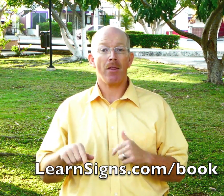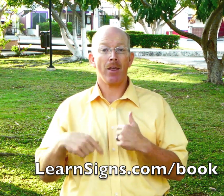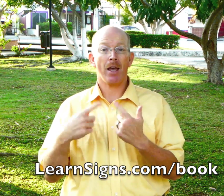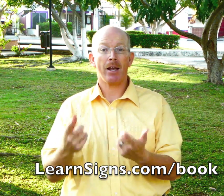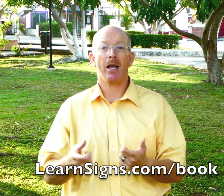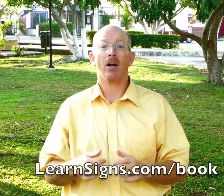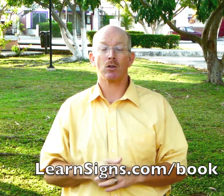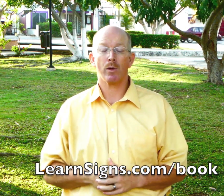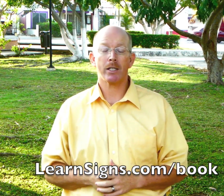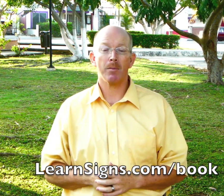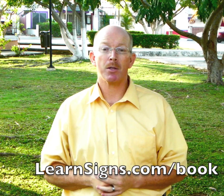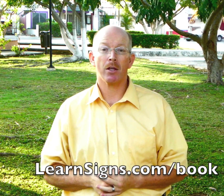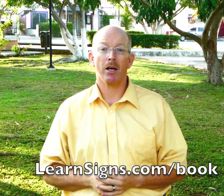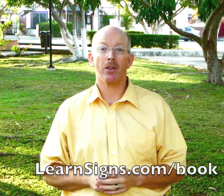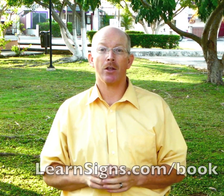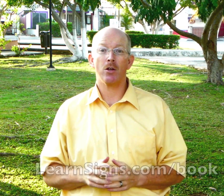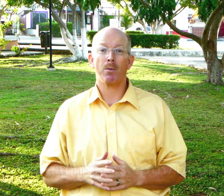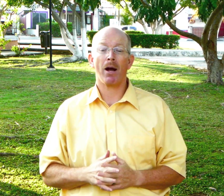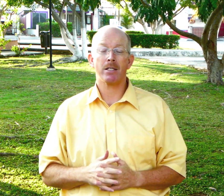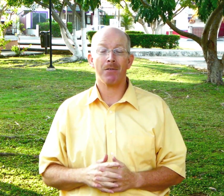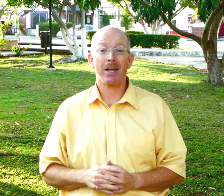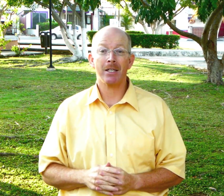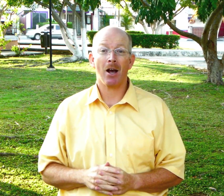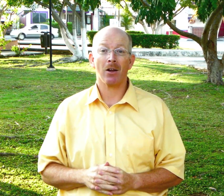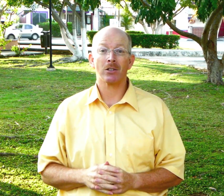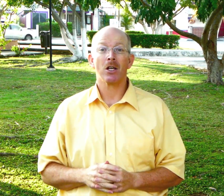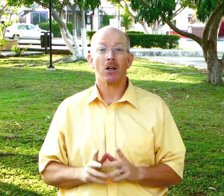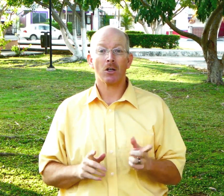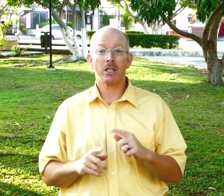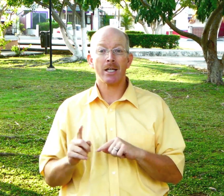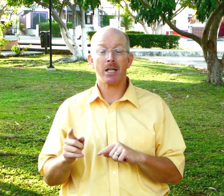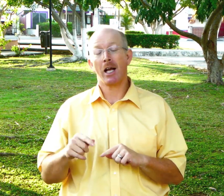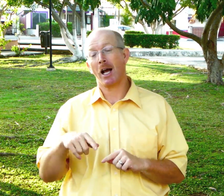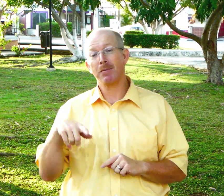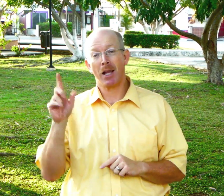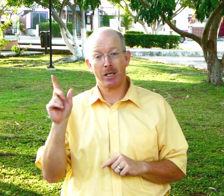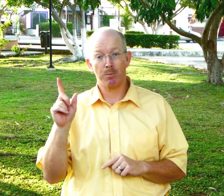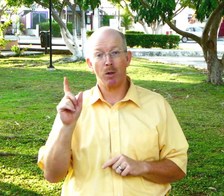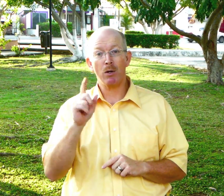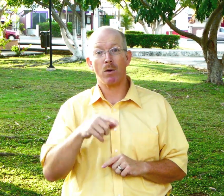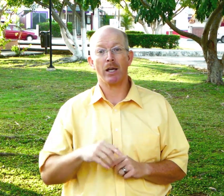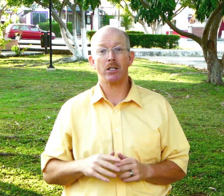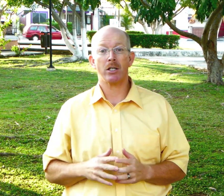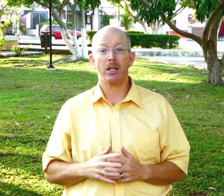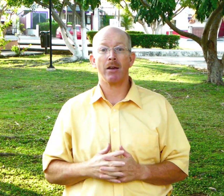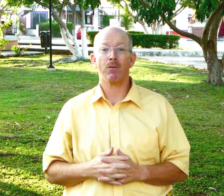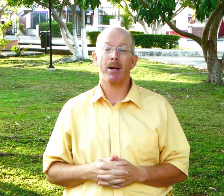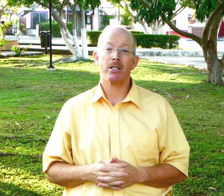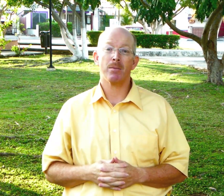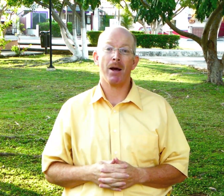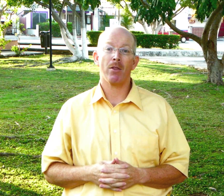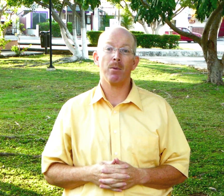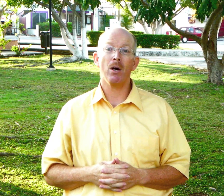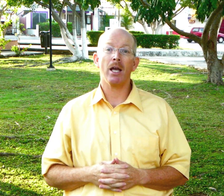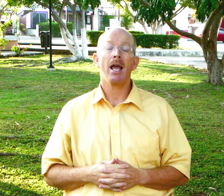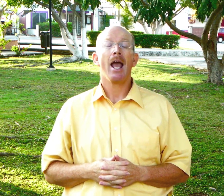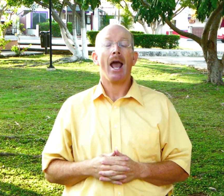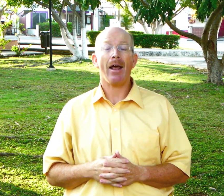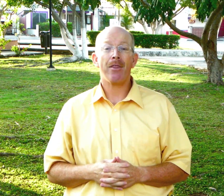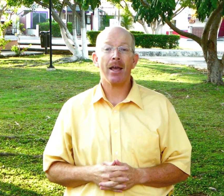then it'll switch up to the the new price of eight dollars learn signs comm slash book will get you to the information about the book and then